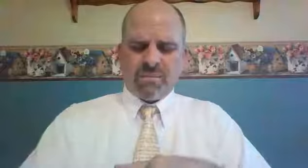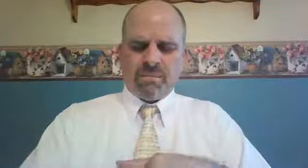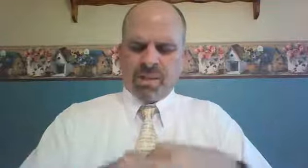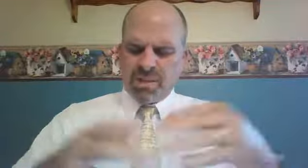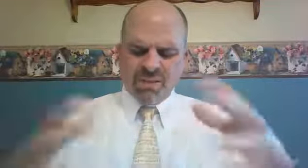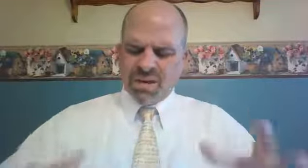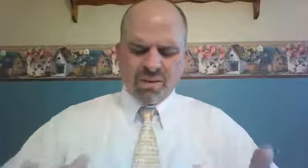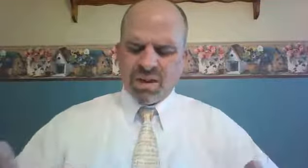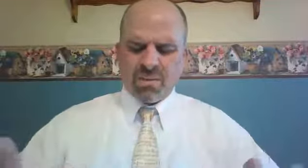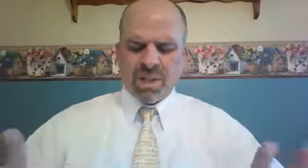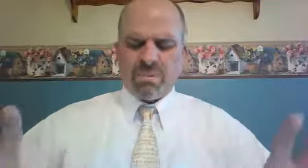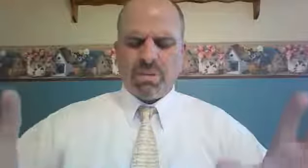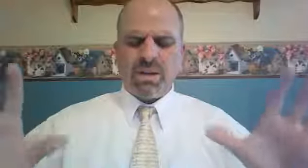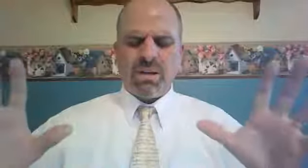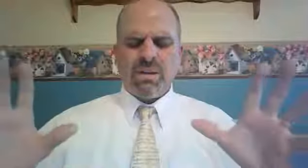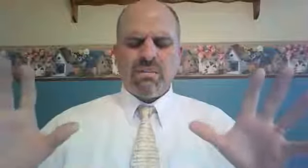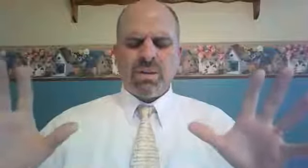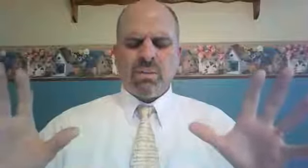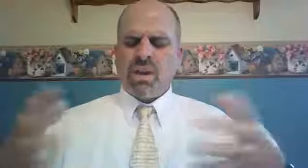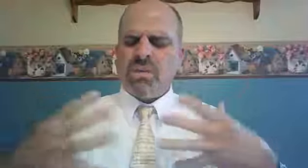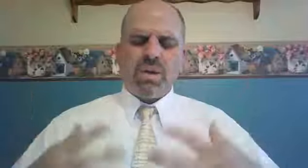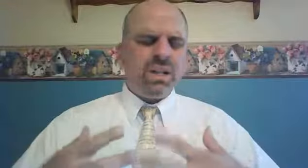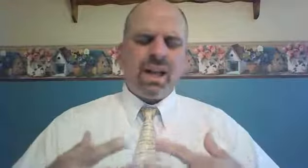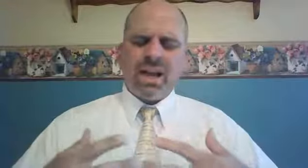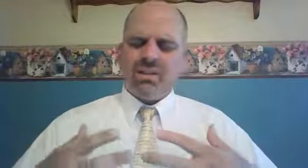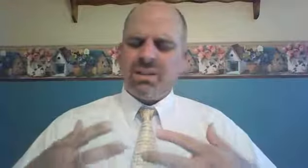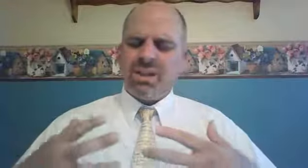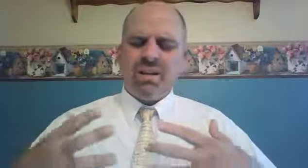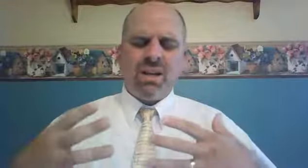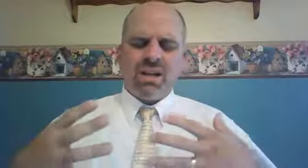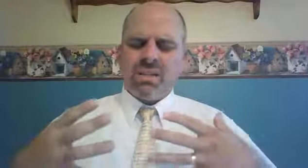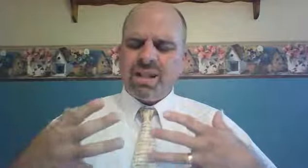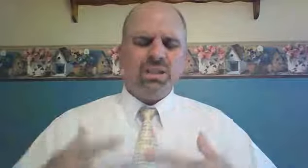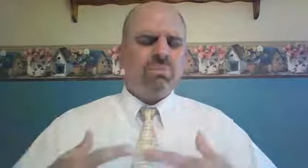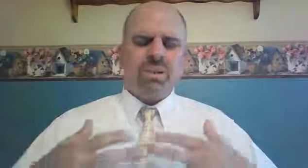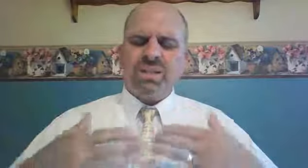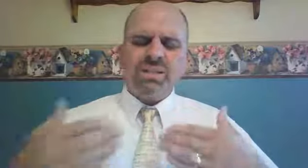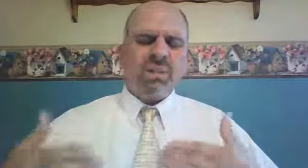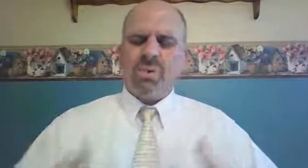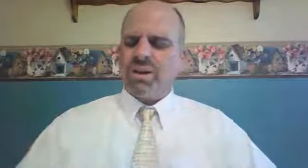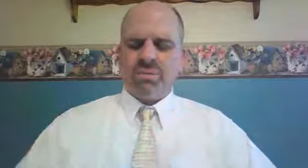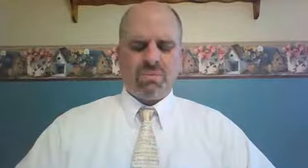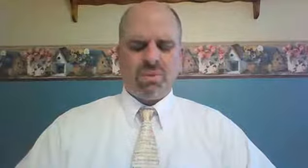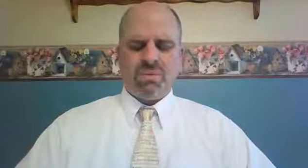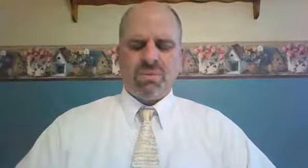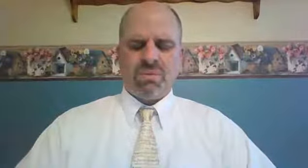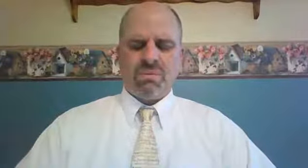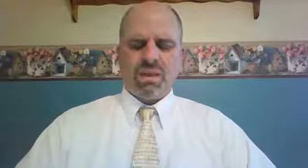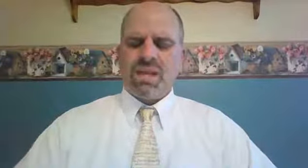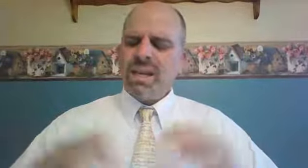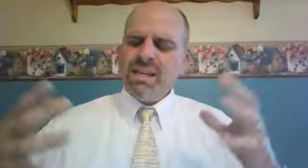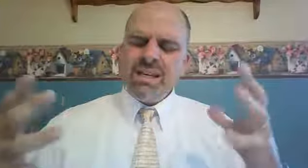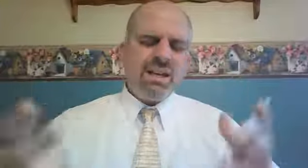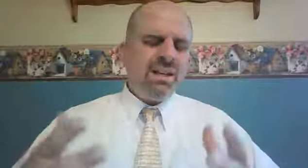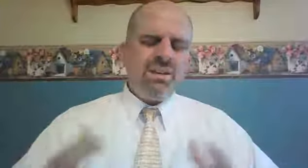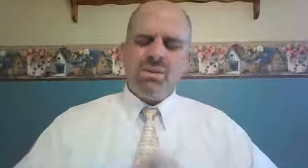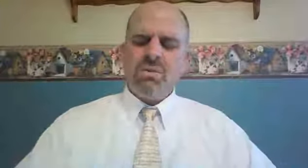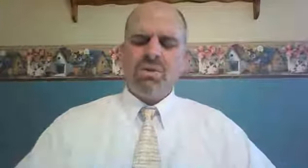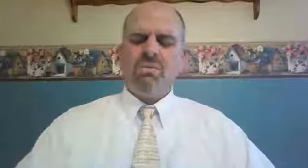Maybe they've never come to that point where they realize that they are desperately separated from you. And they need you to